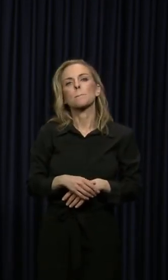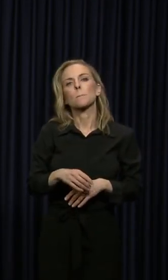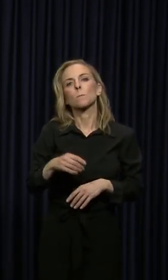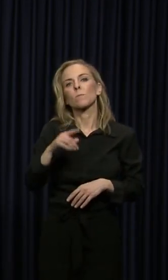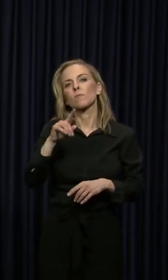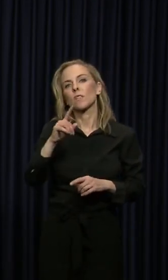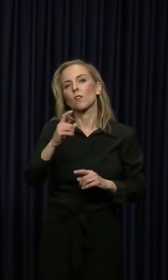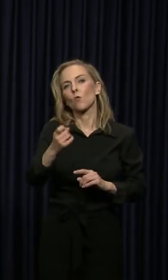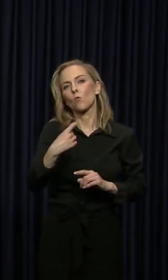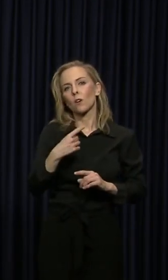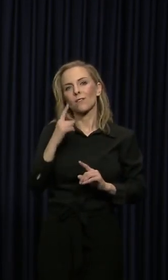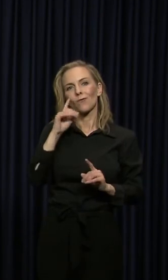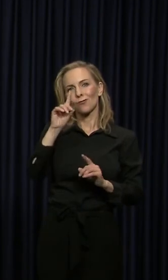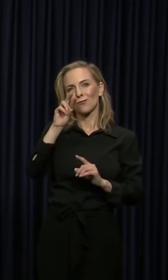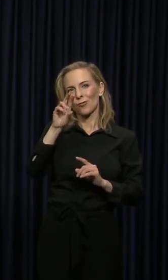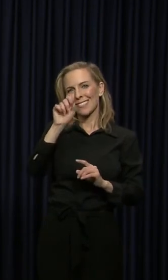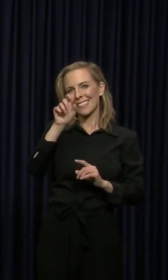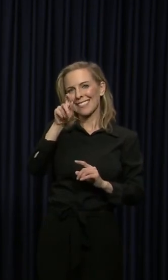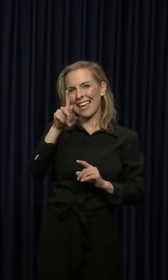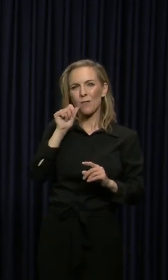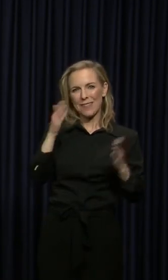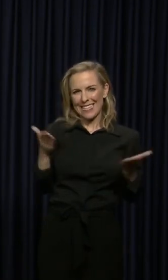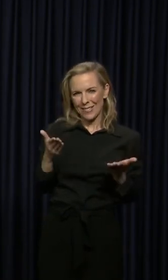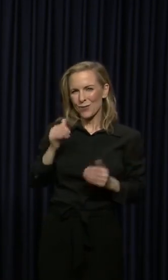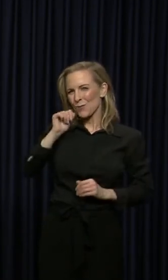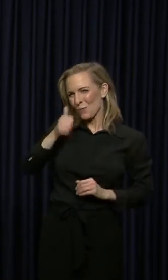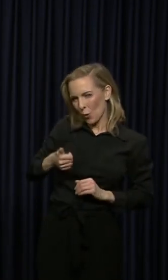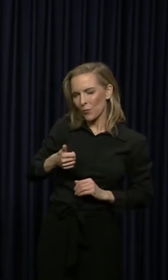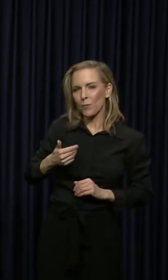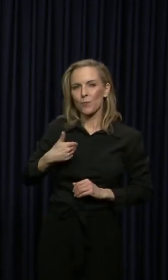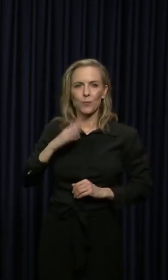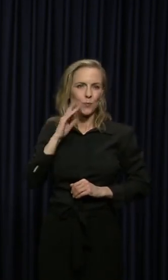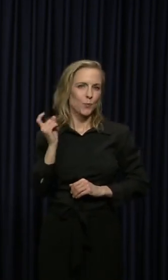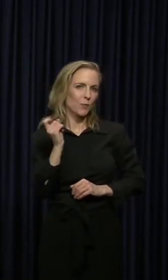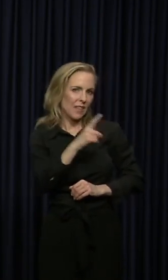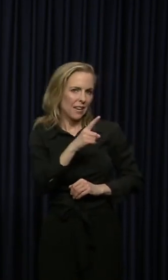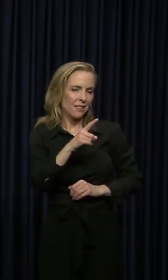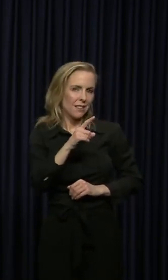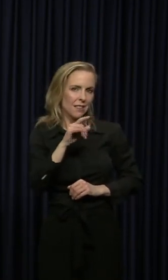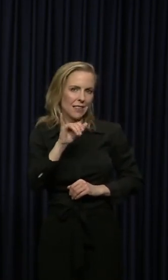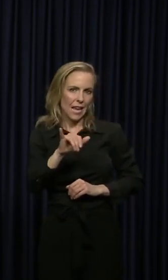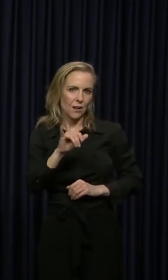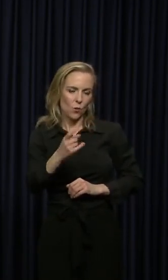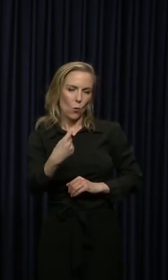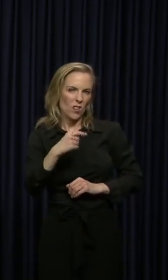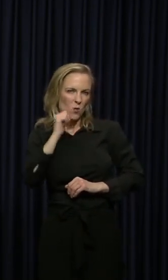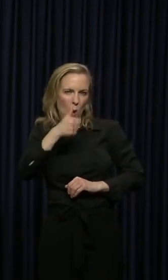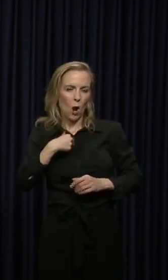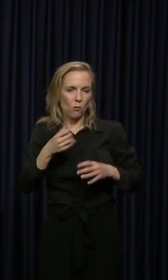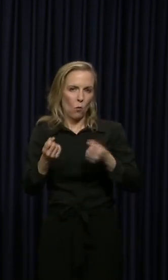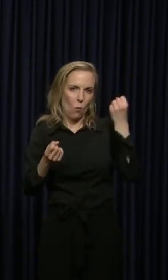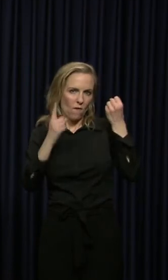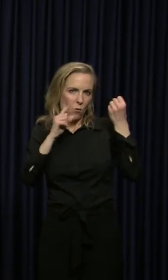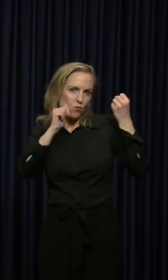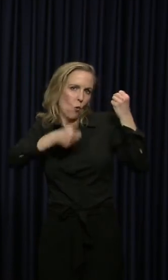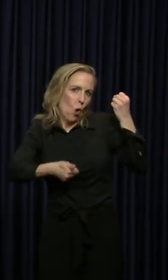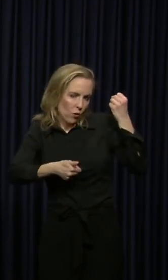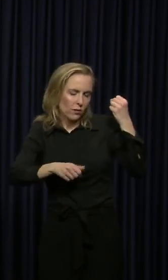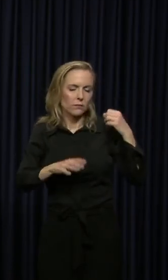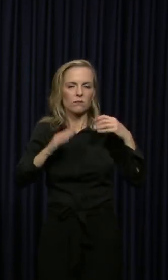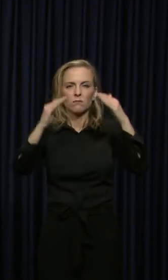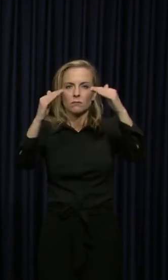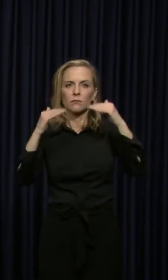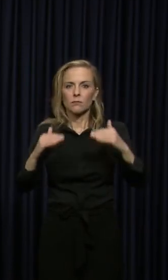Stu Johnson for Dr Stack. He'll be here tomorrow and we will ask and answer that question uh, tomorrow. Eleanor. Several